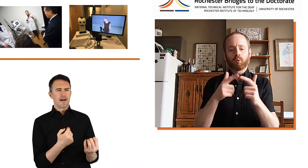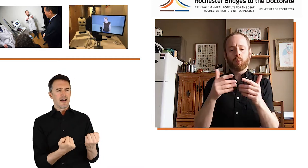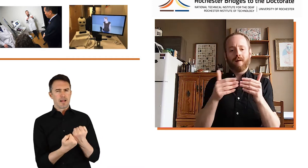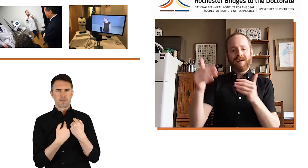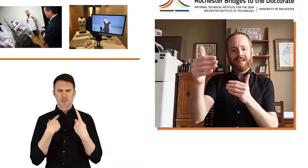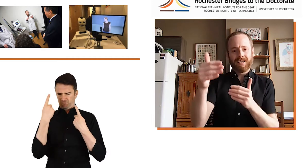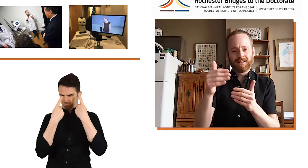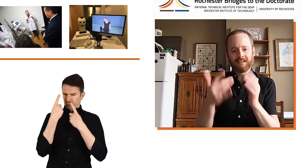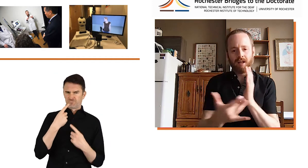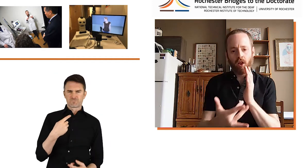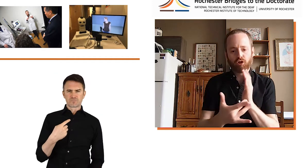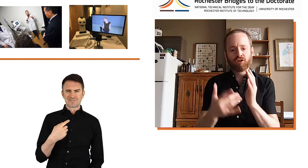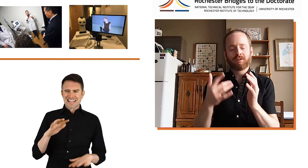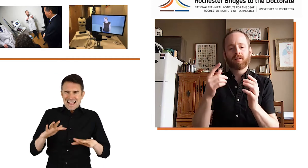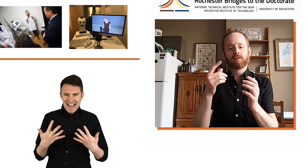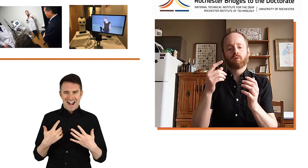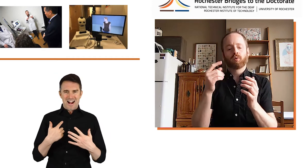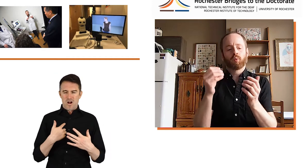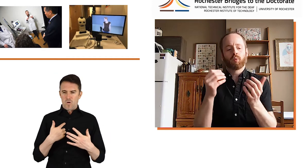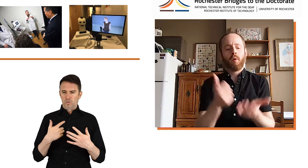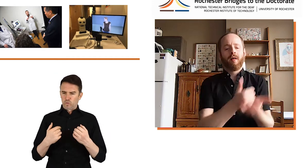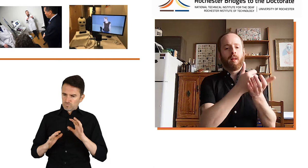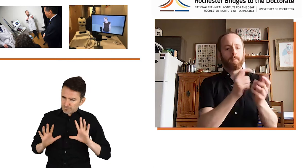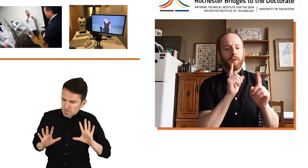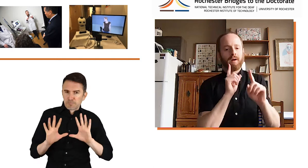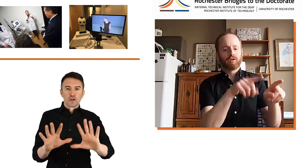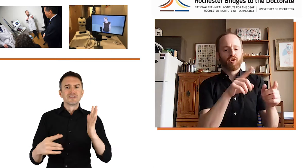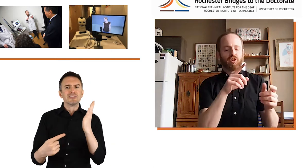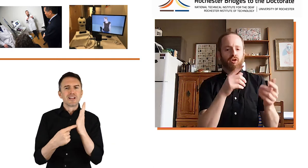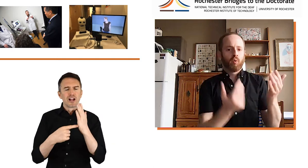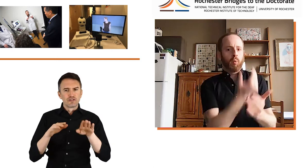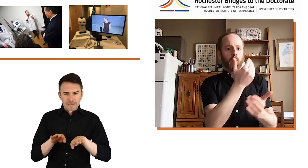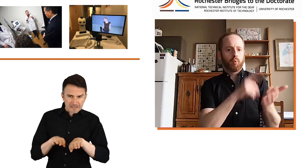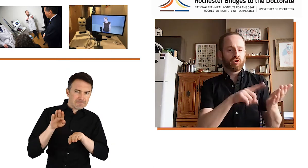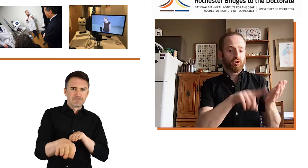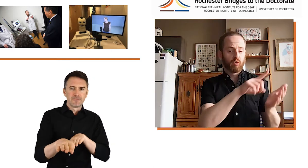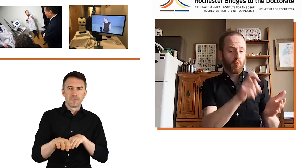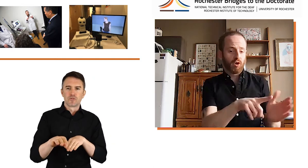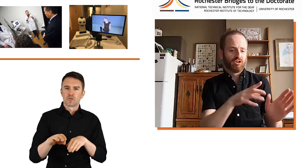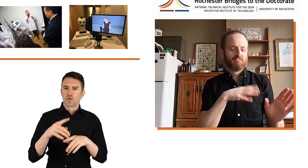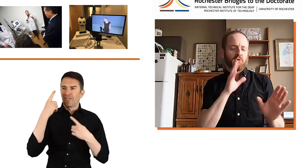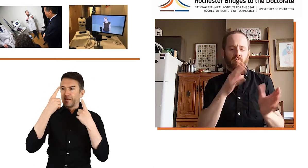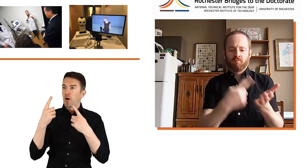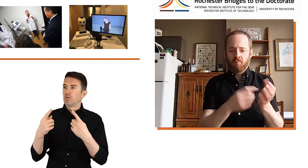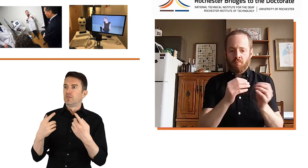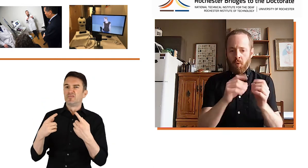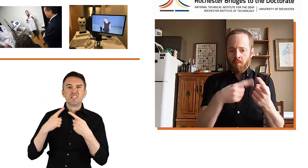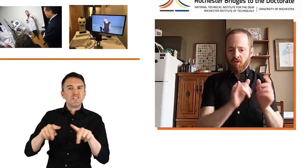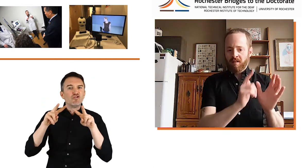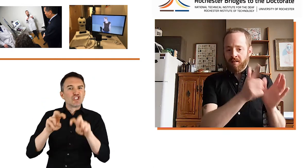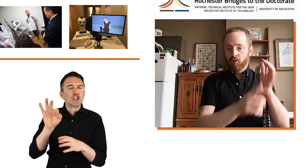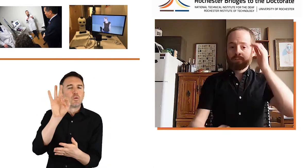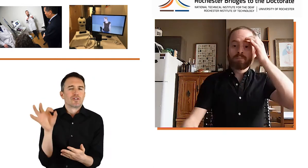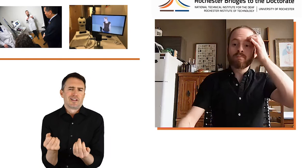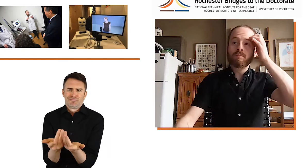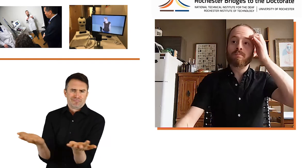and made me think more about how to advance technology and how to answer new research questions. So